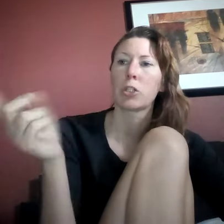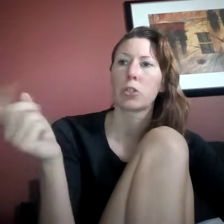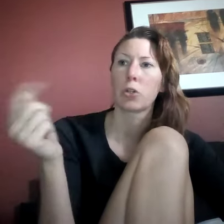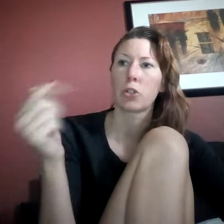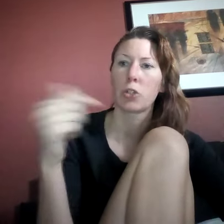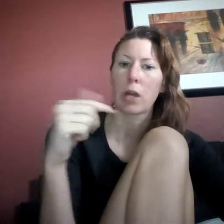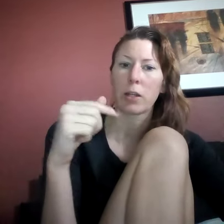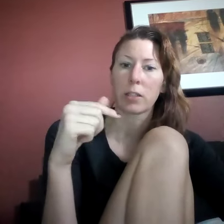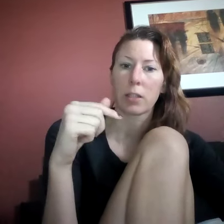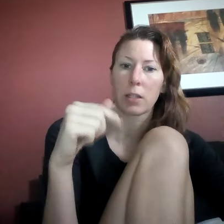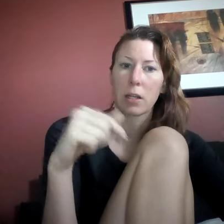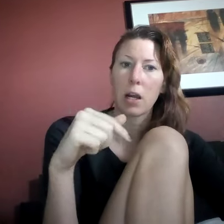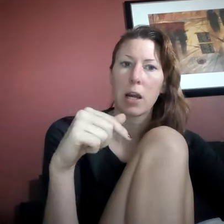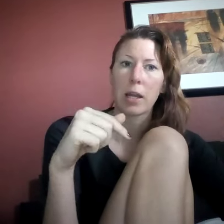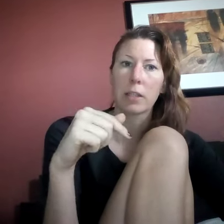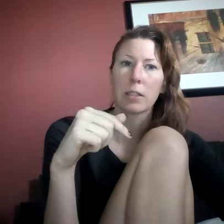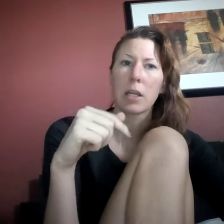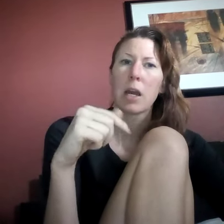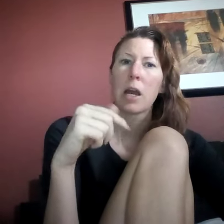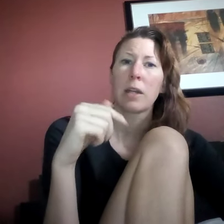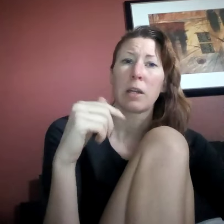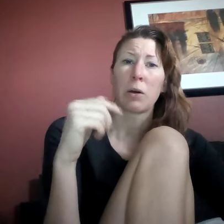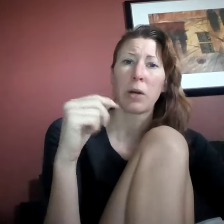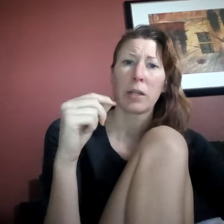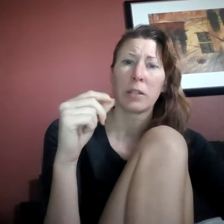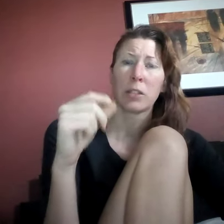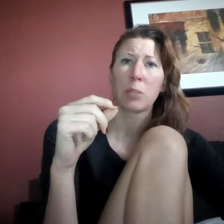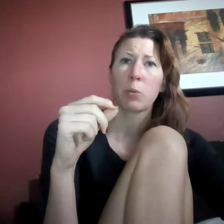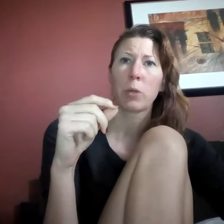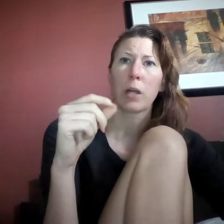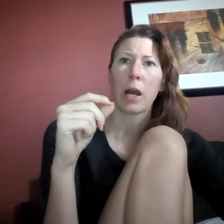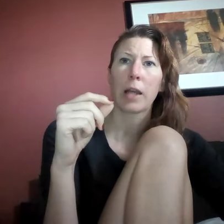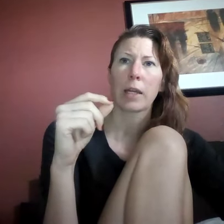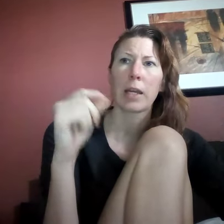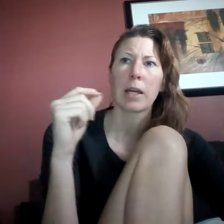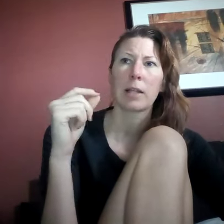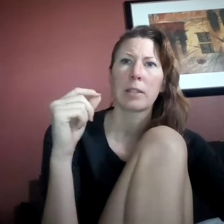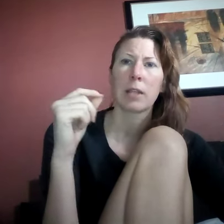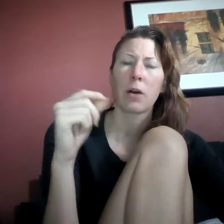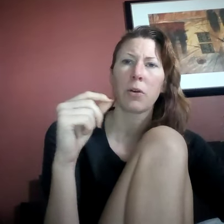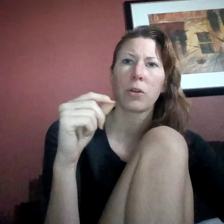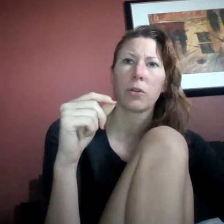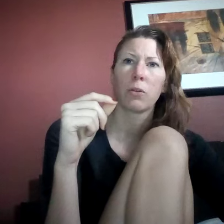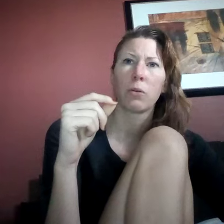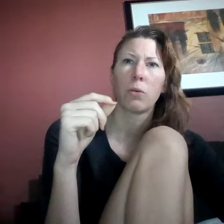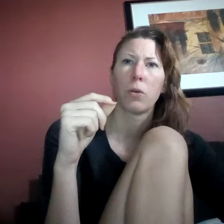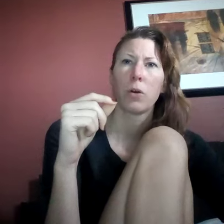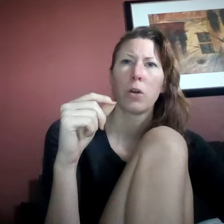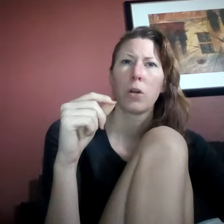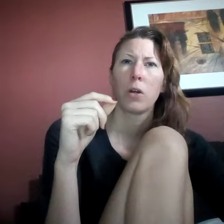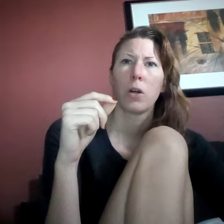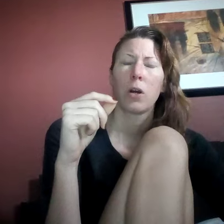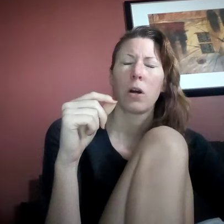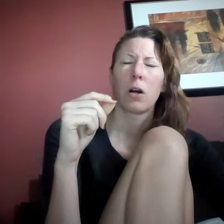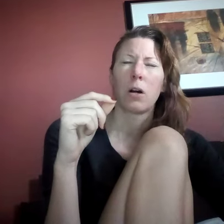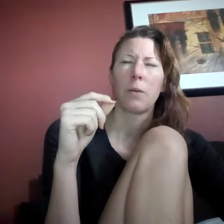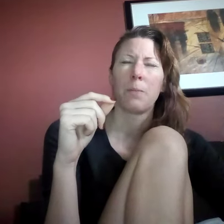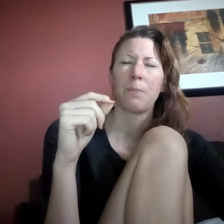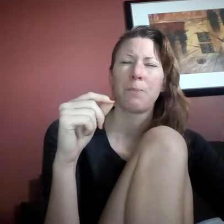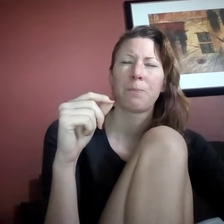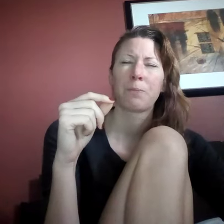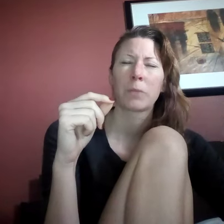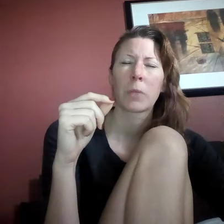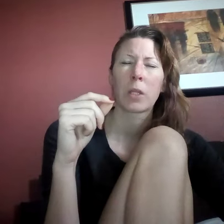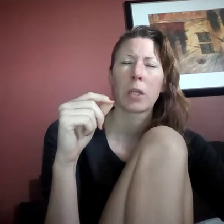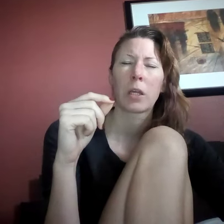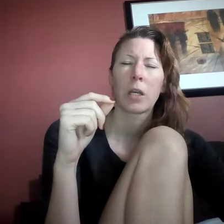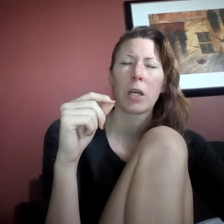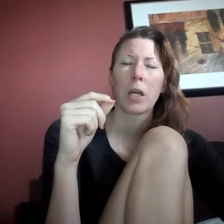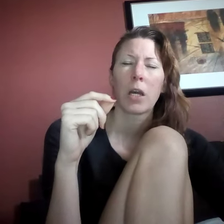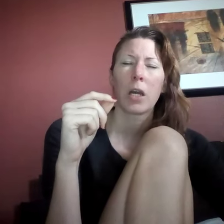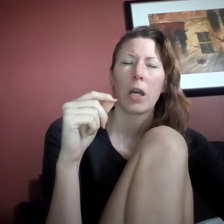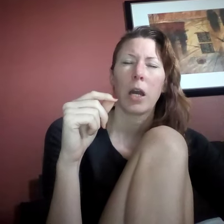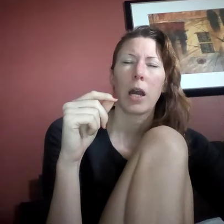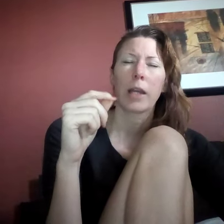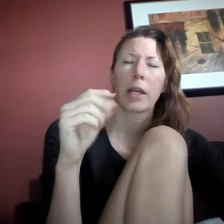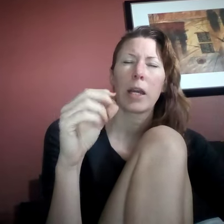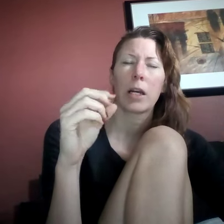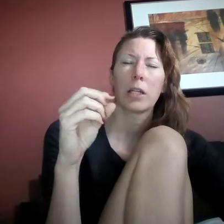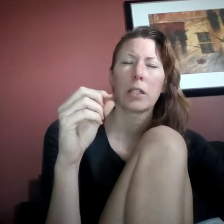She starts shouting to the guys. Now at this point, I can't tell you, um, I can't,